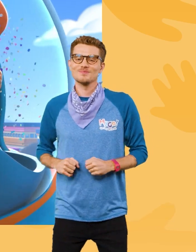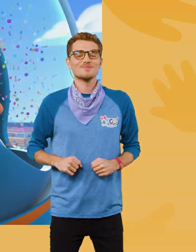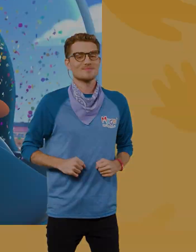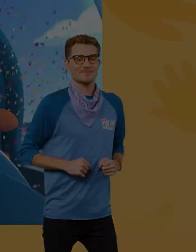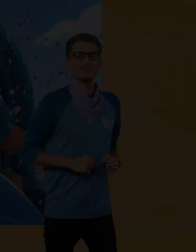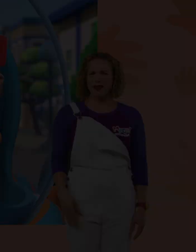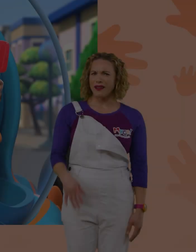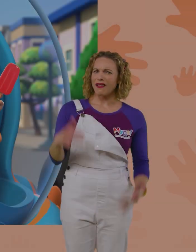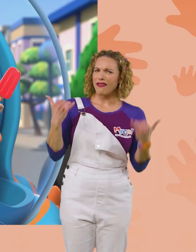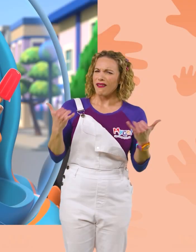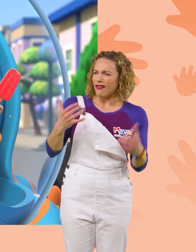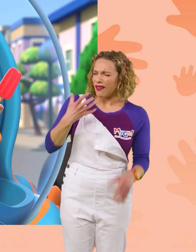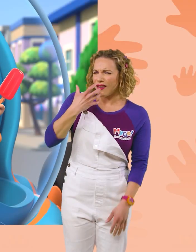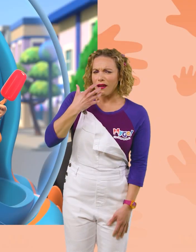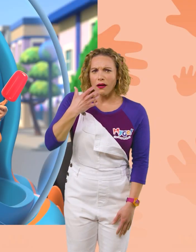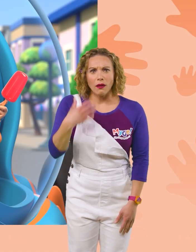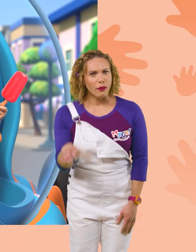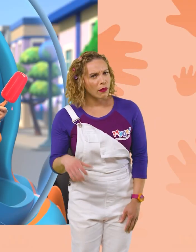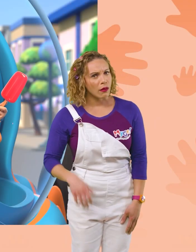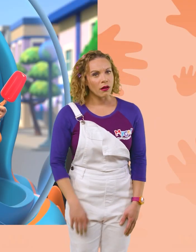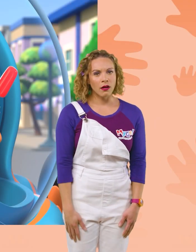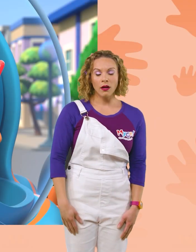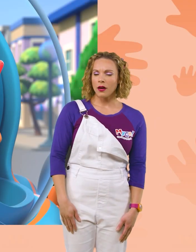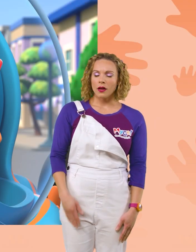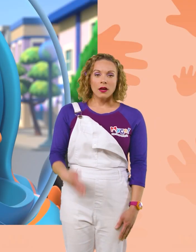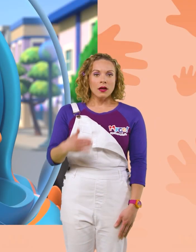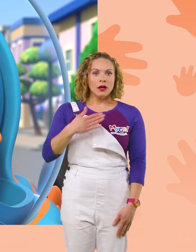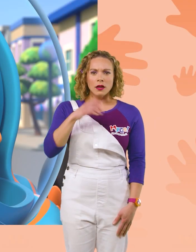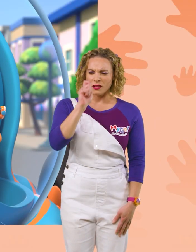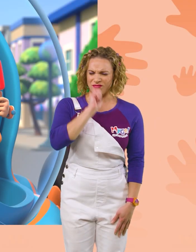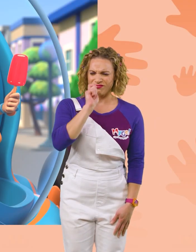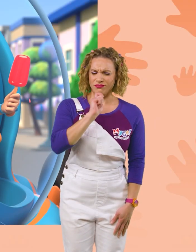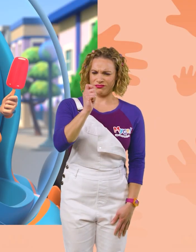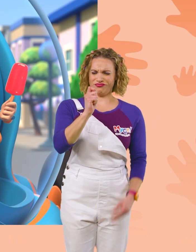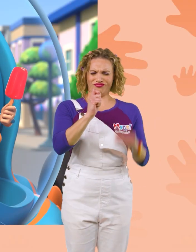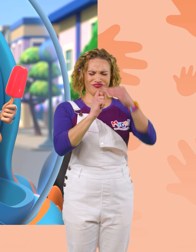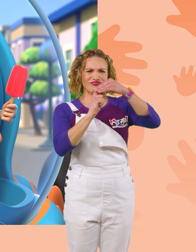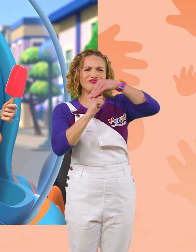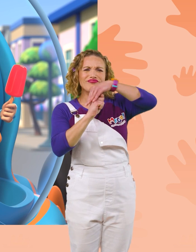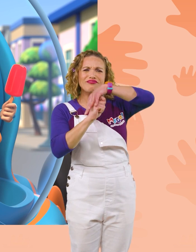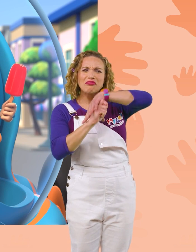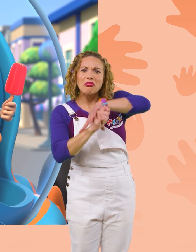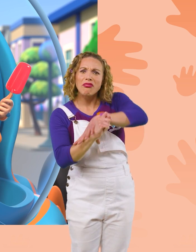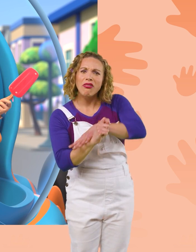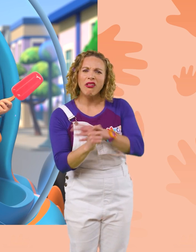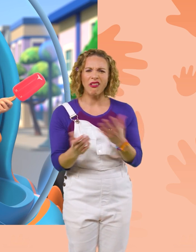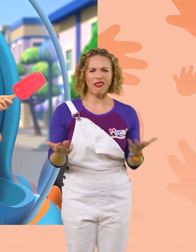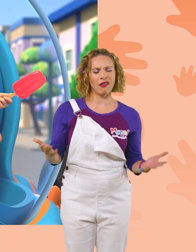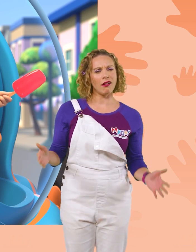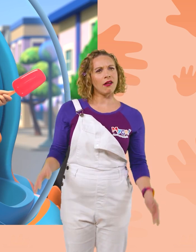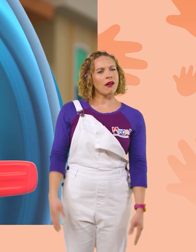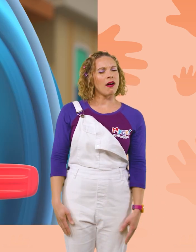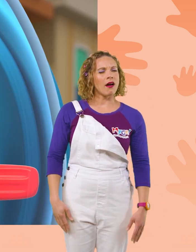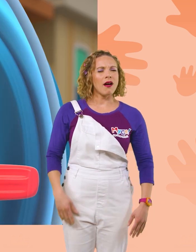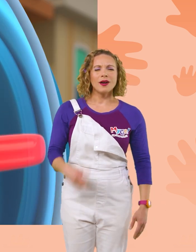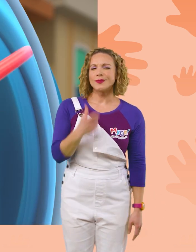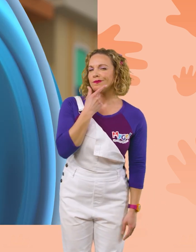It's so hot out today, but my popsicle is melting down my hand! Hmm,